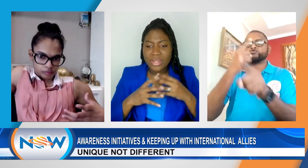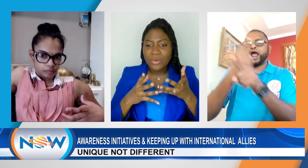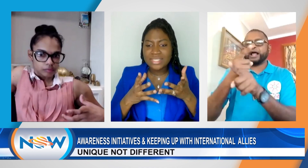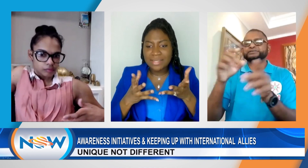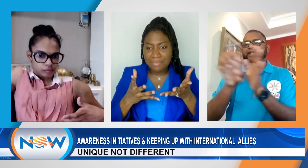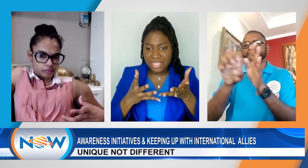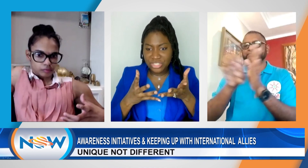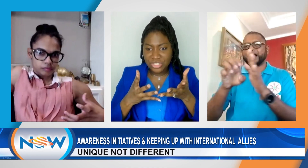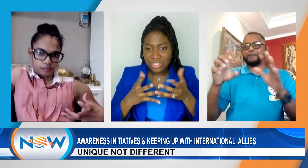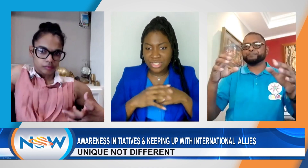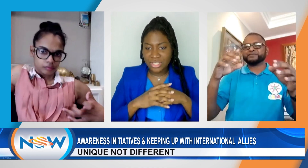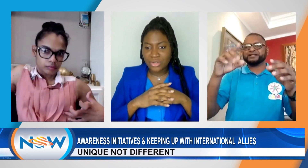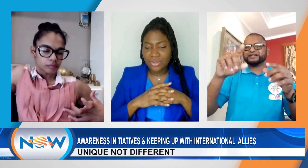when you're going to the beach, you know,